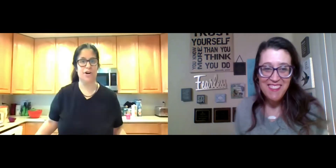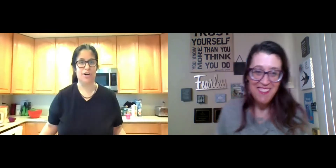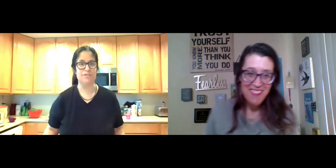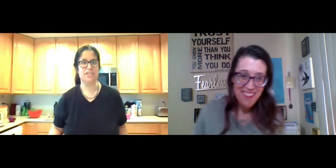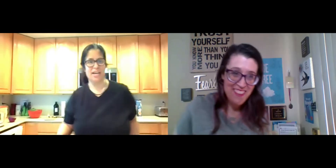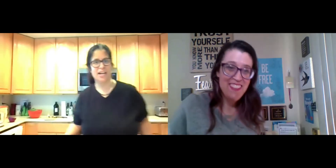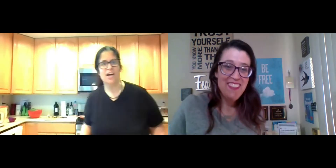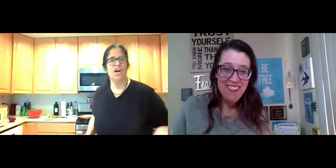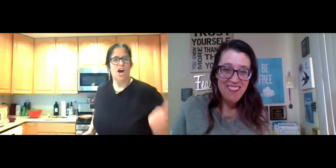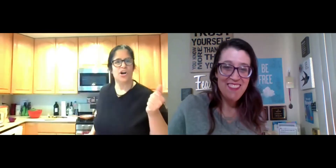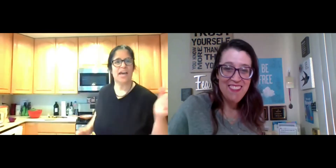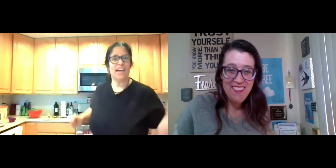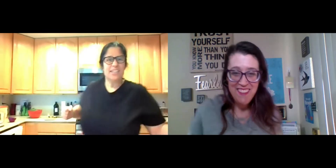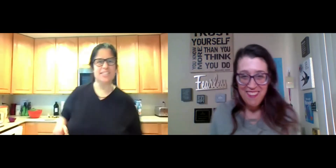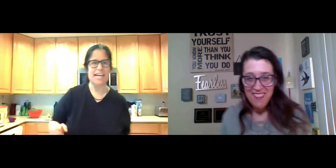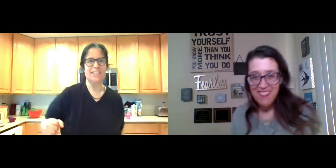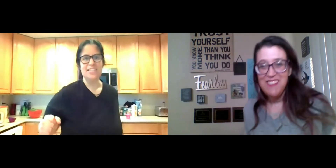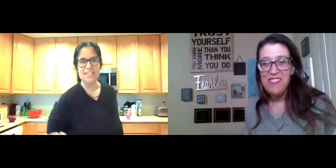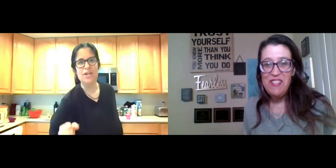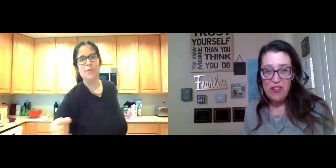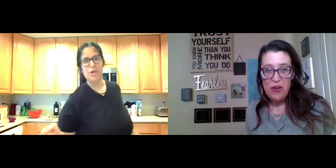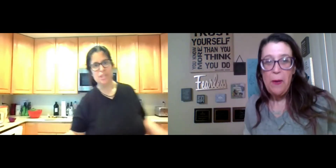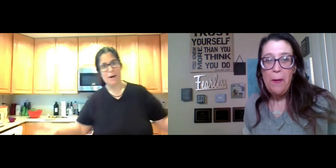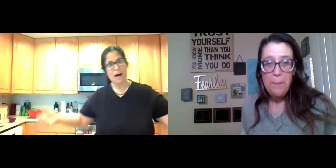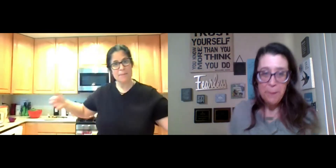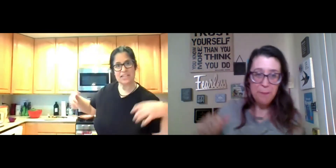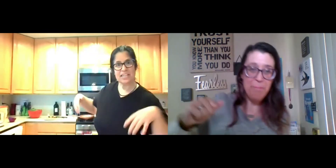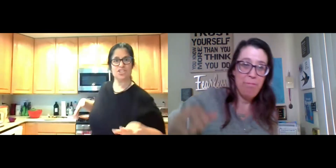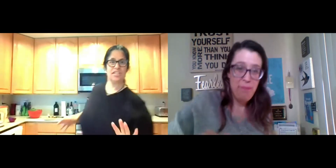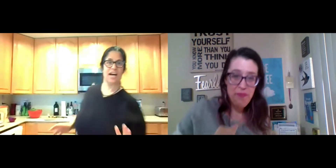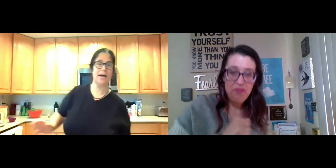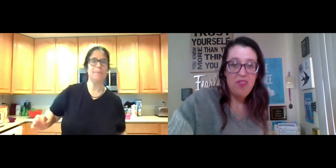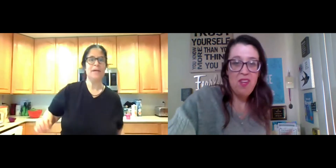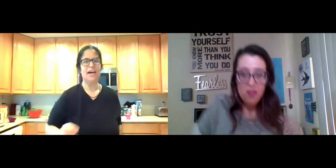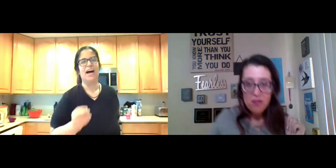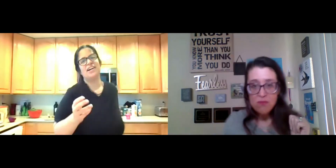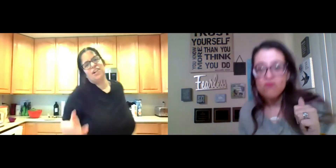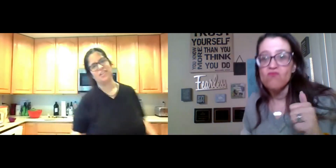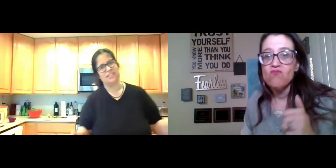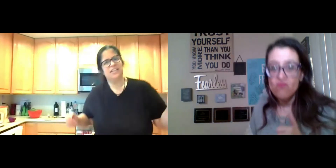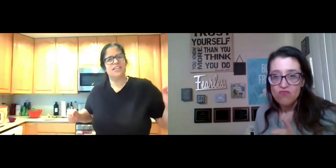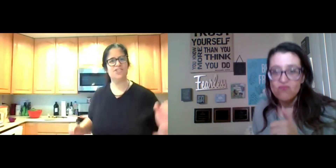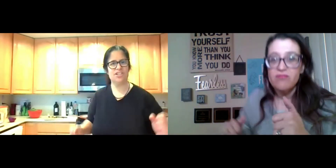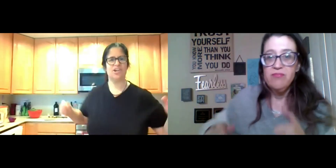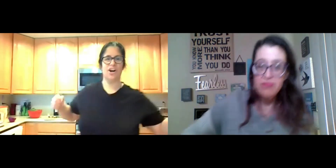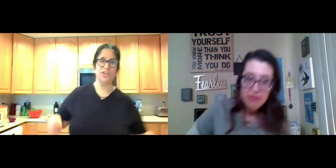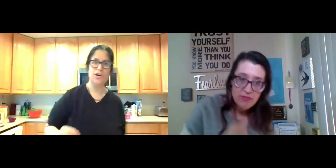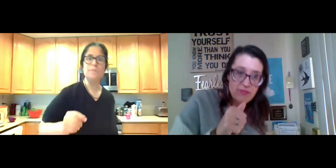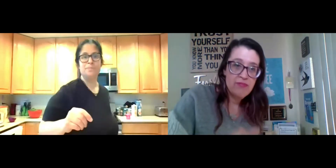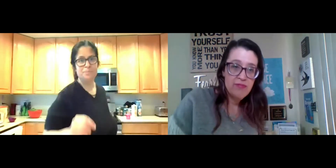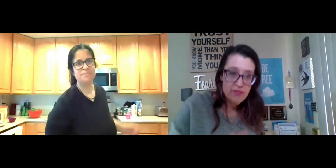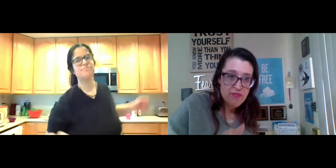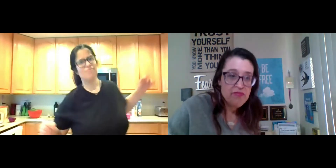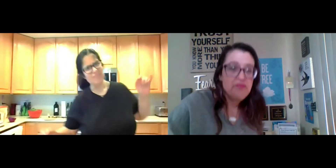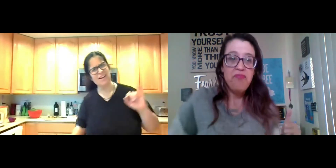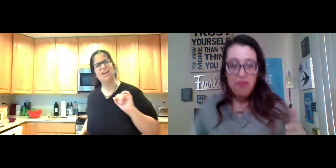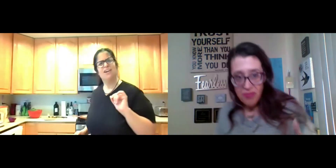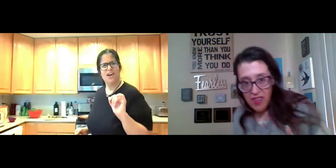kids involved. Like, okay. It's dancing with mom in the kitchen time. I call it kitchen cardio